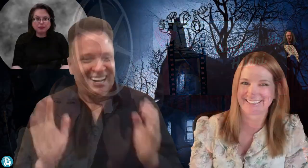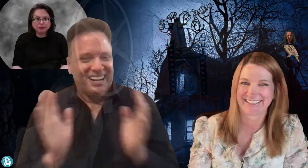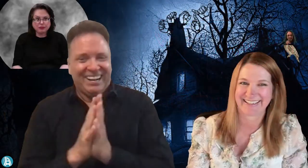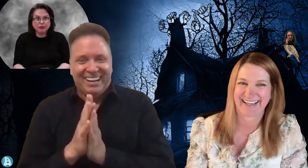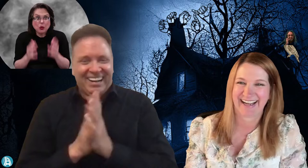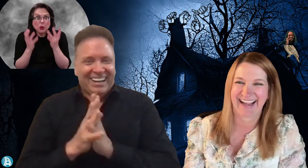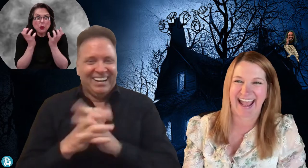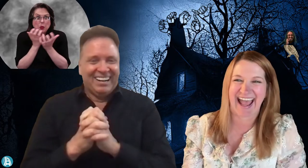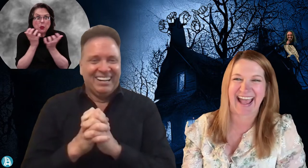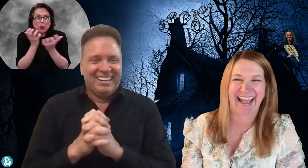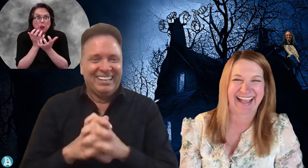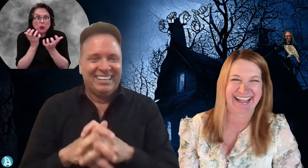Ah,